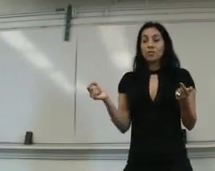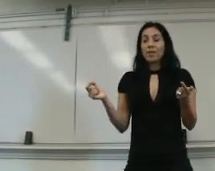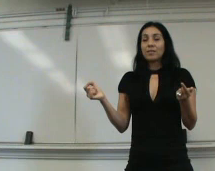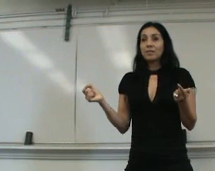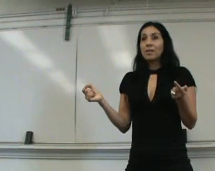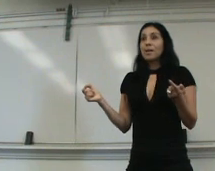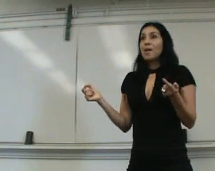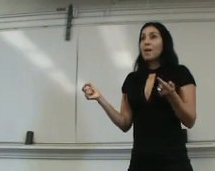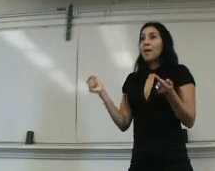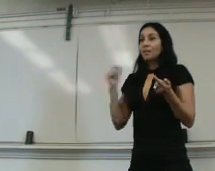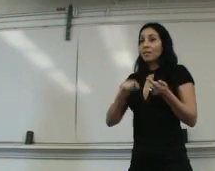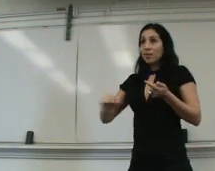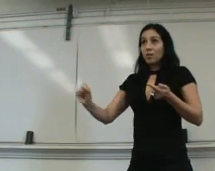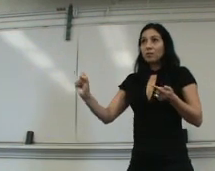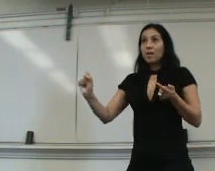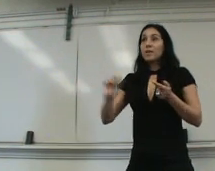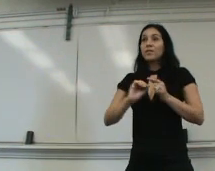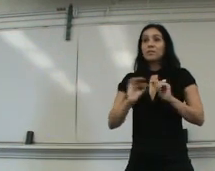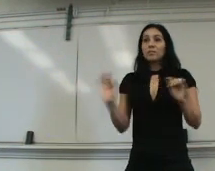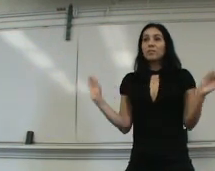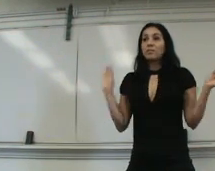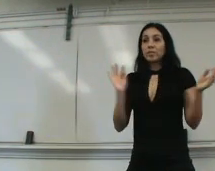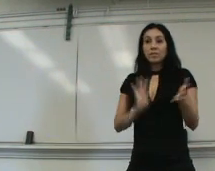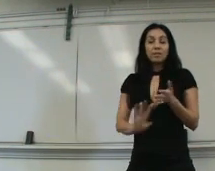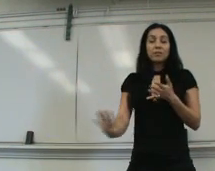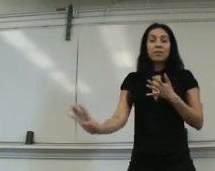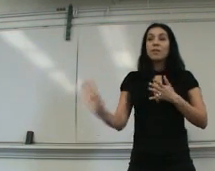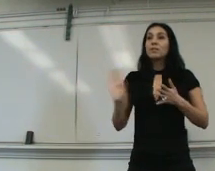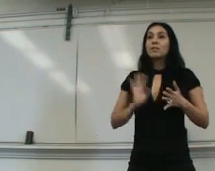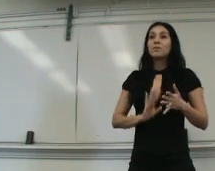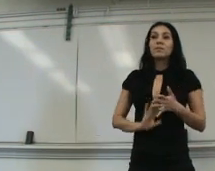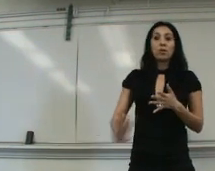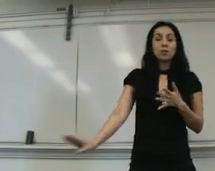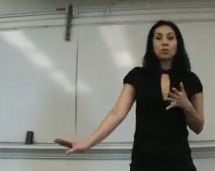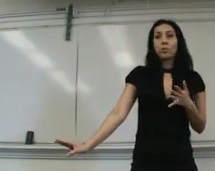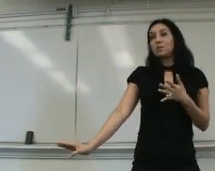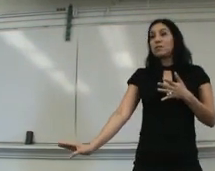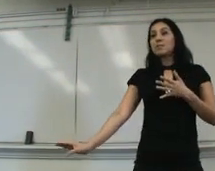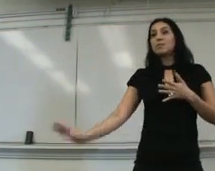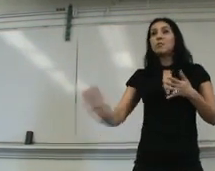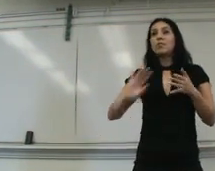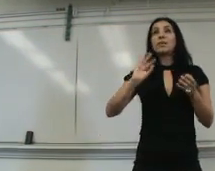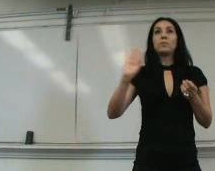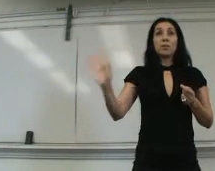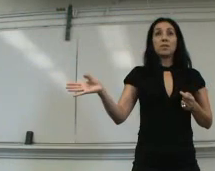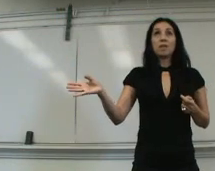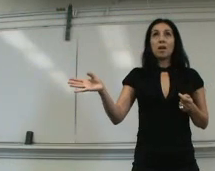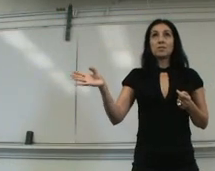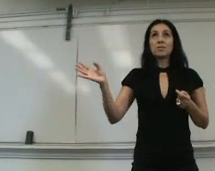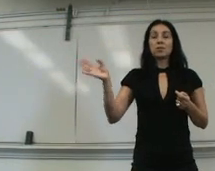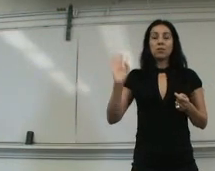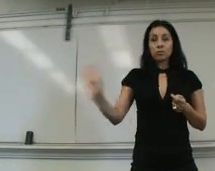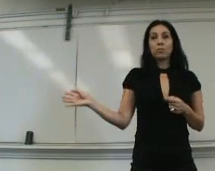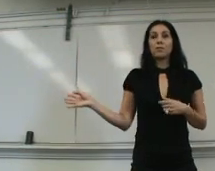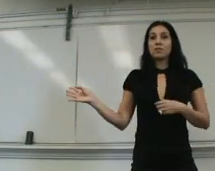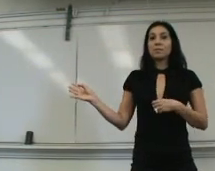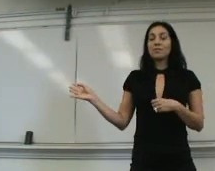of it and then learned everything about the bartender, everything about the cultural waitress. So, in a month, I was a cultural waitress.